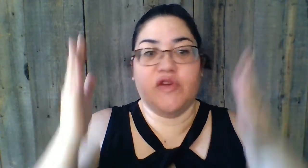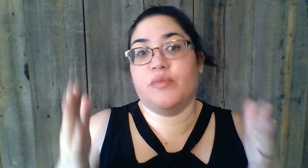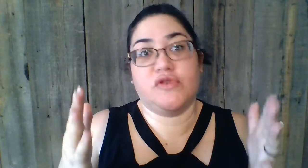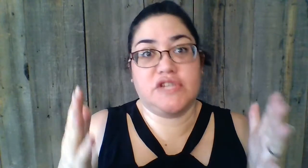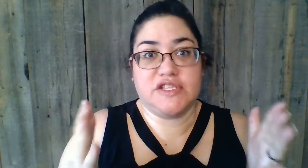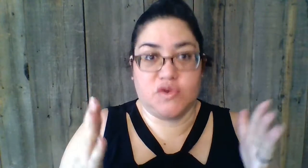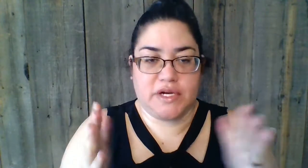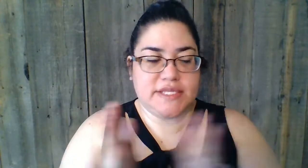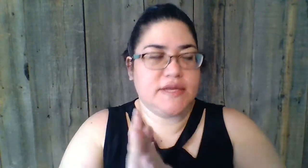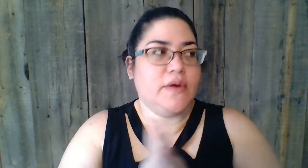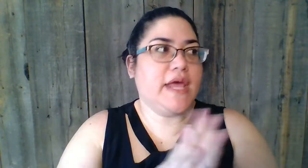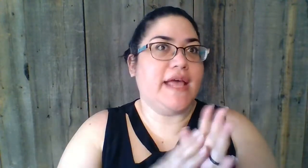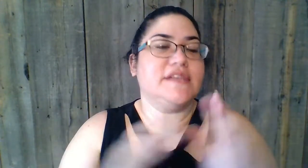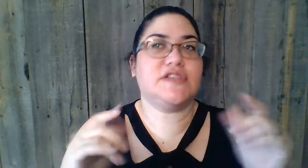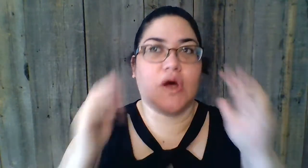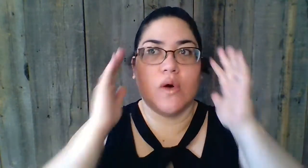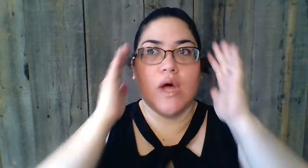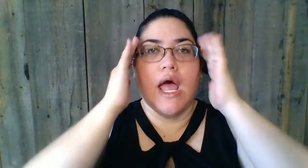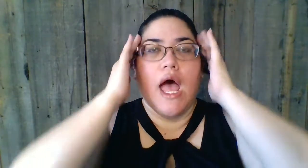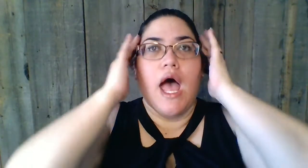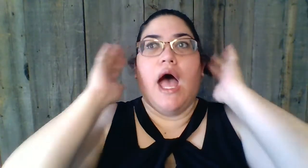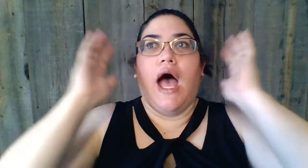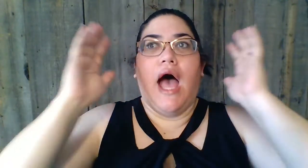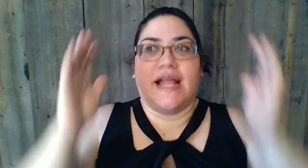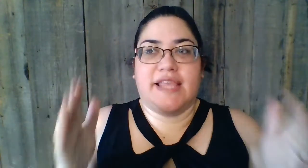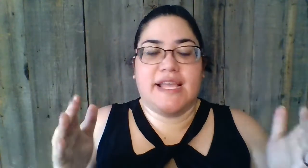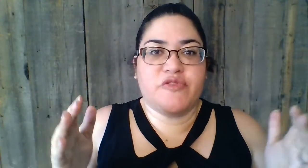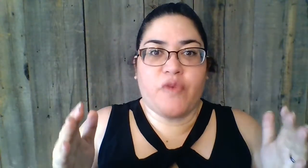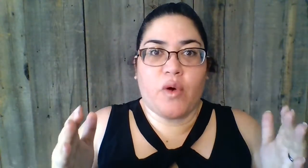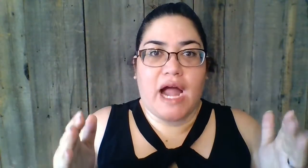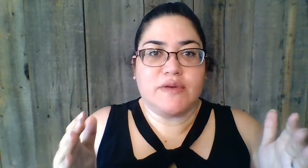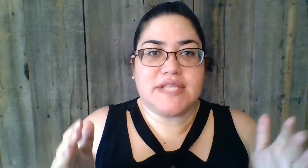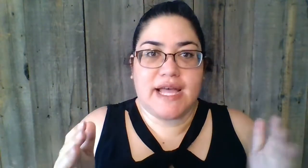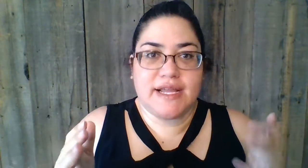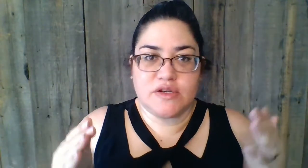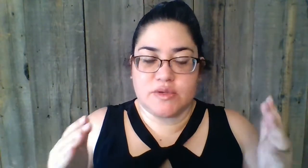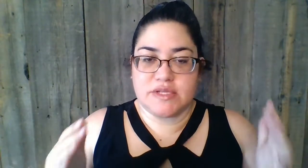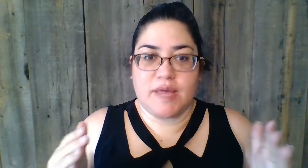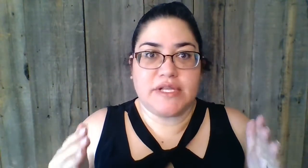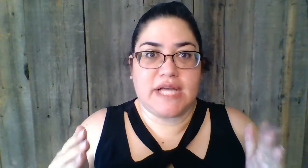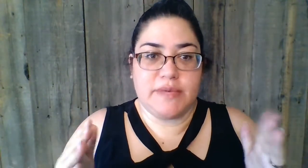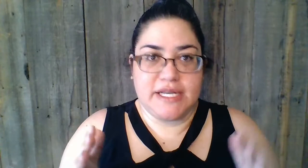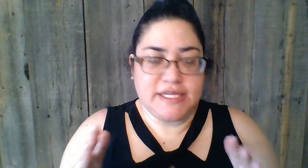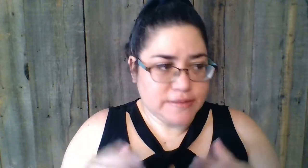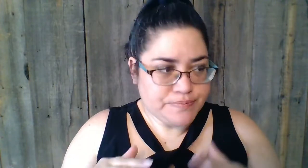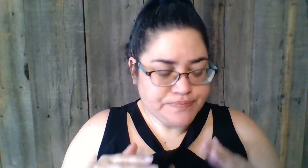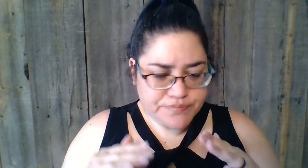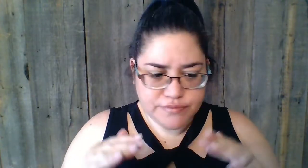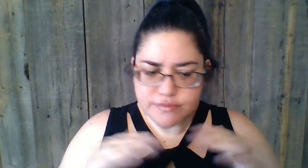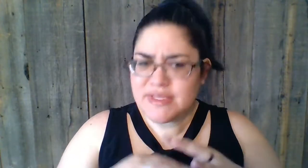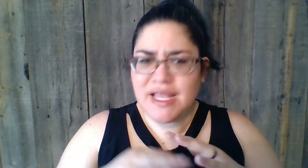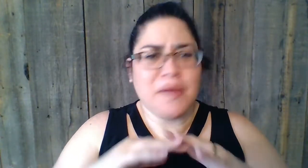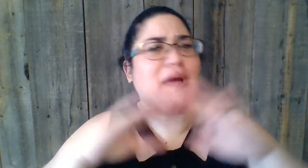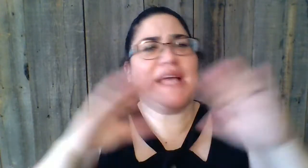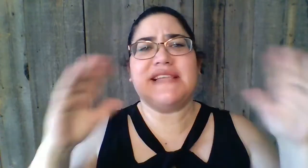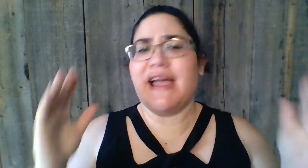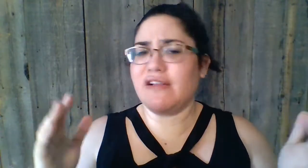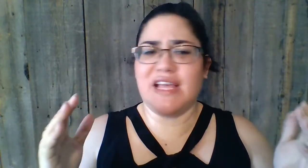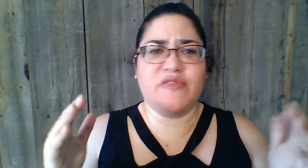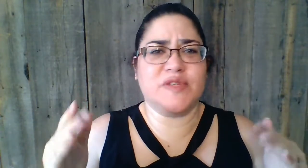your bullshit stories. Okay, so at the age of four, I was diagnosed with type 1 diabetes. My entire life was